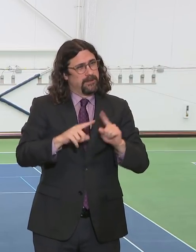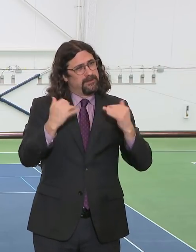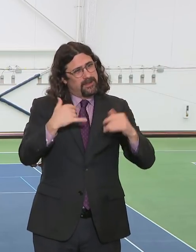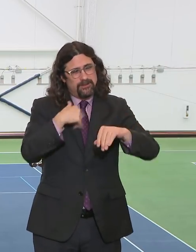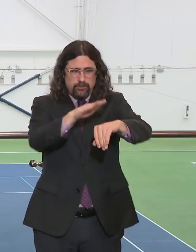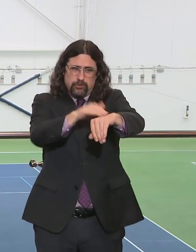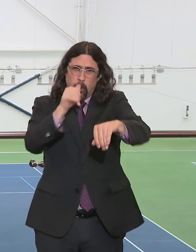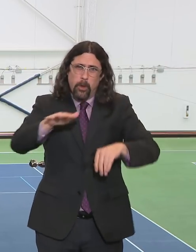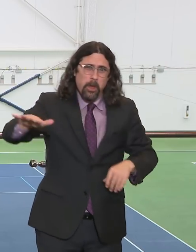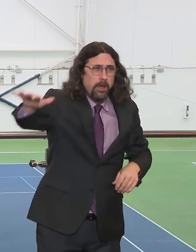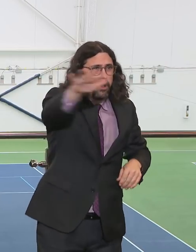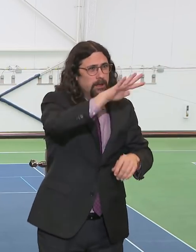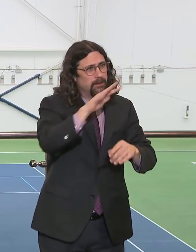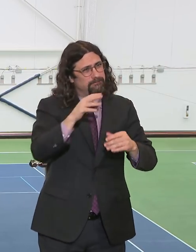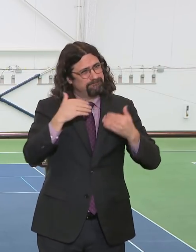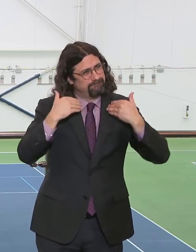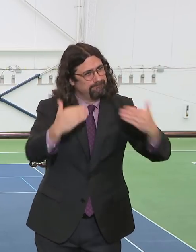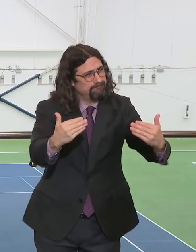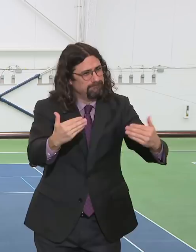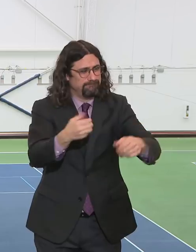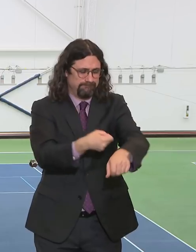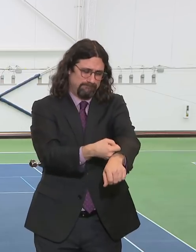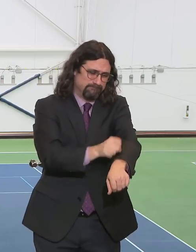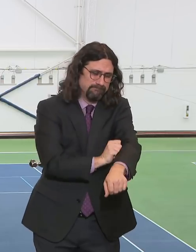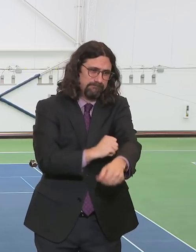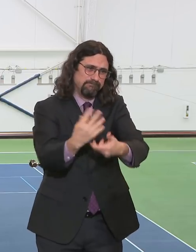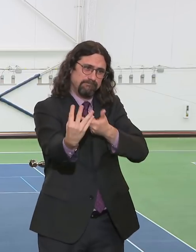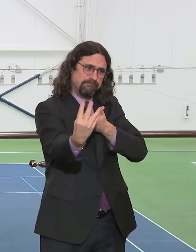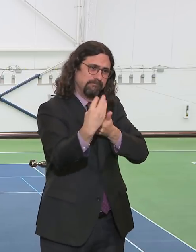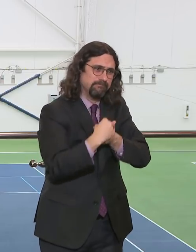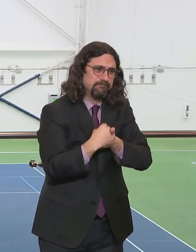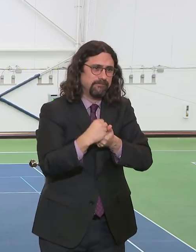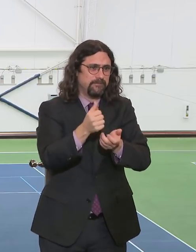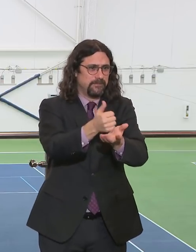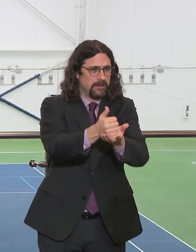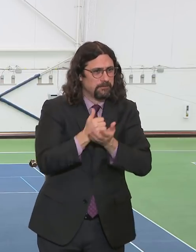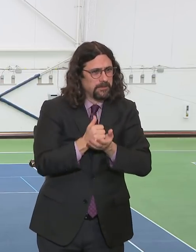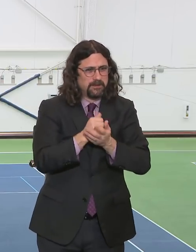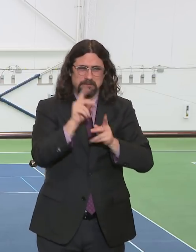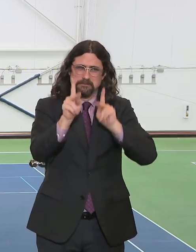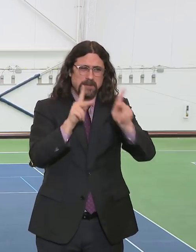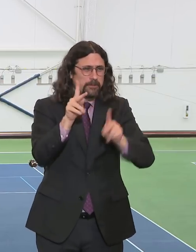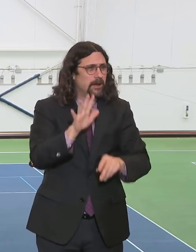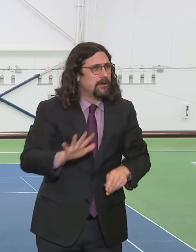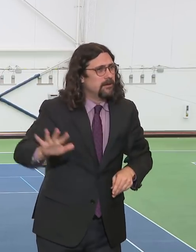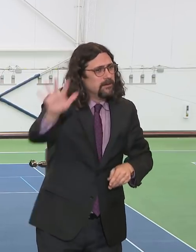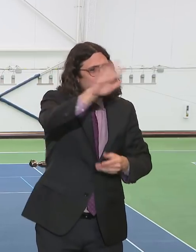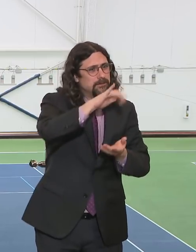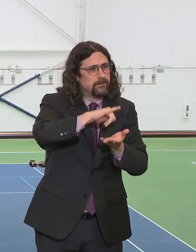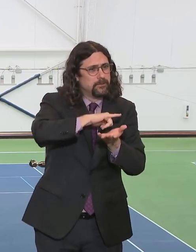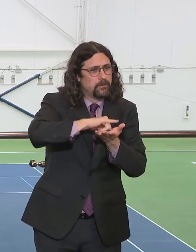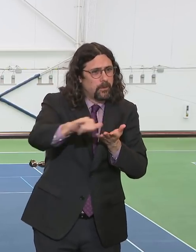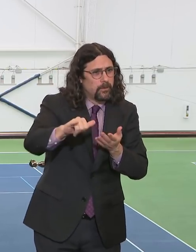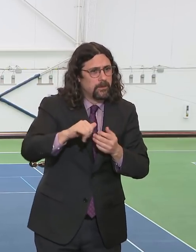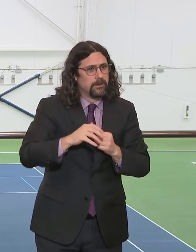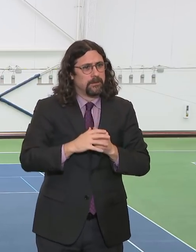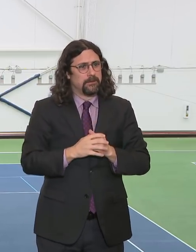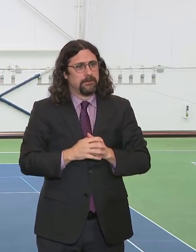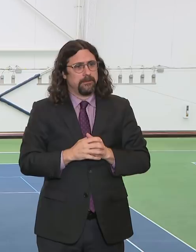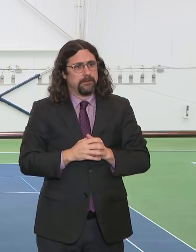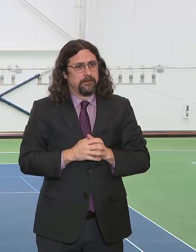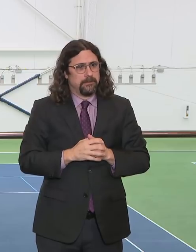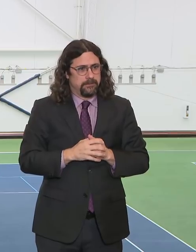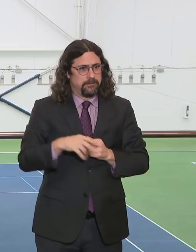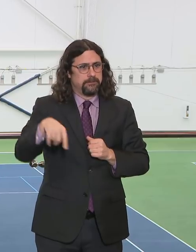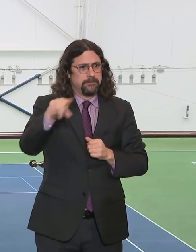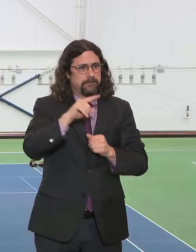who are part of the normal fabric of this city. Oral surgeons have ventilators for when they